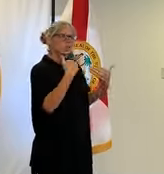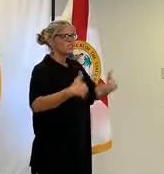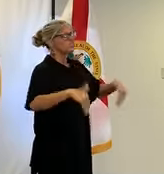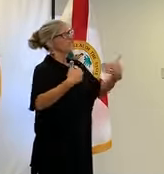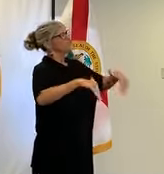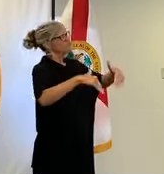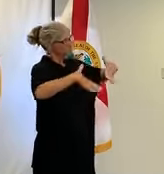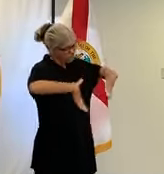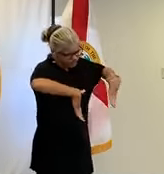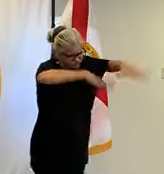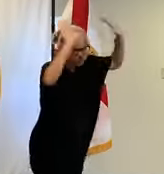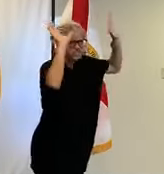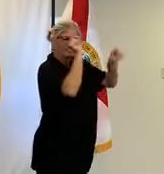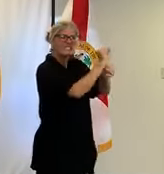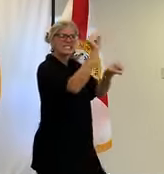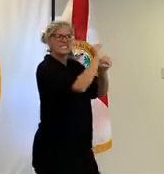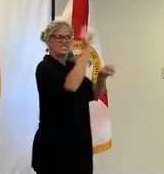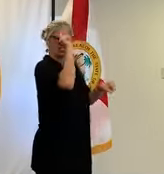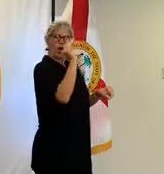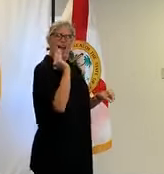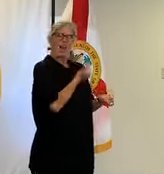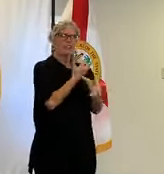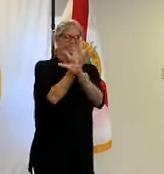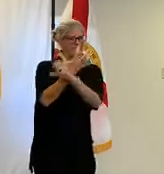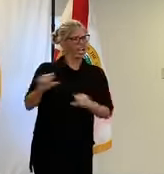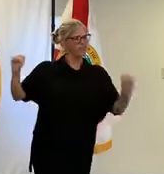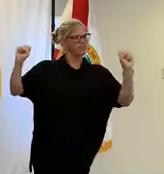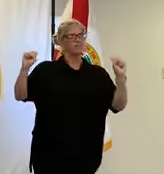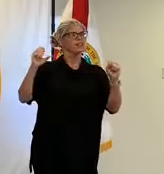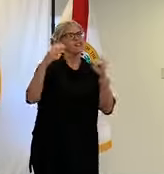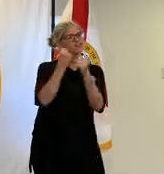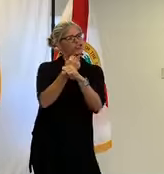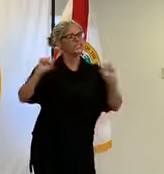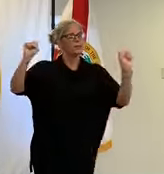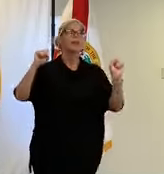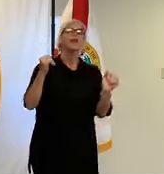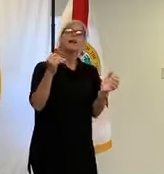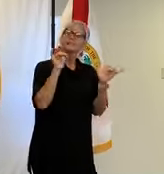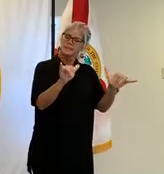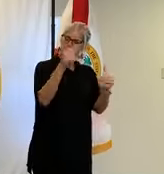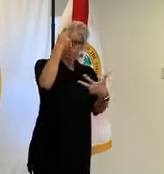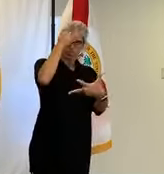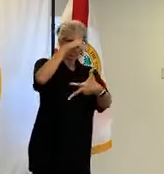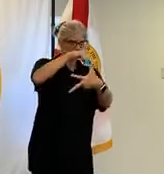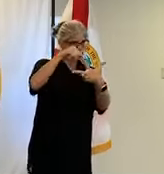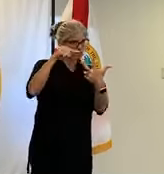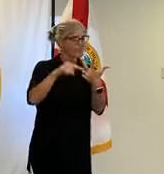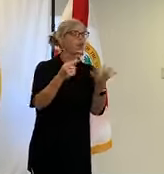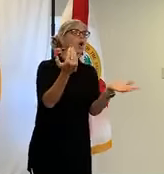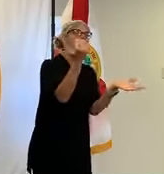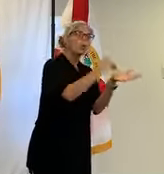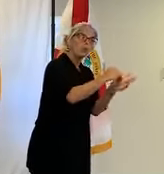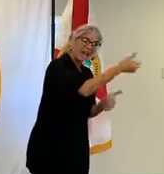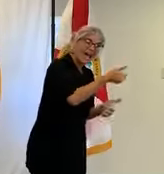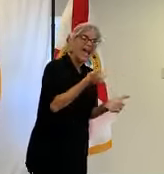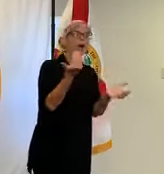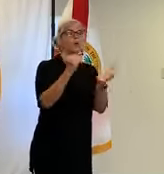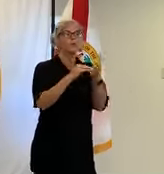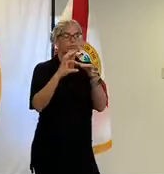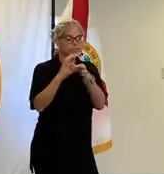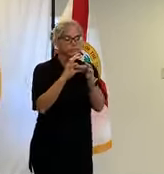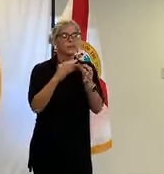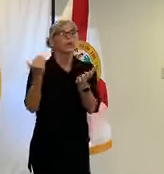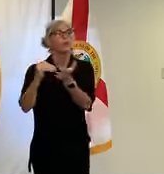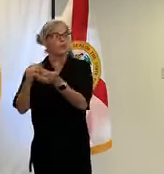and together we will continue to reopen rehire clay county now we'll open up for questions uh question